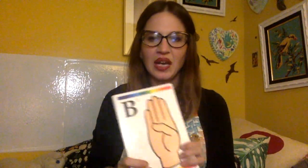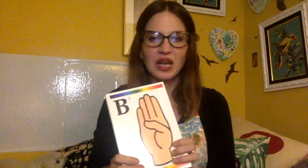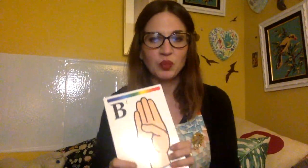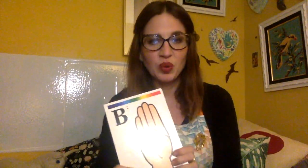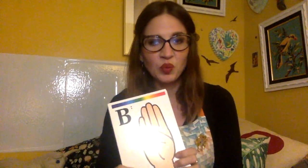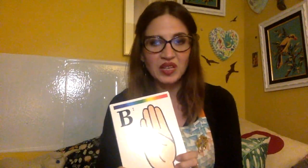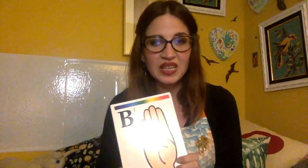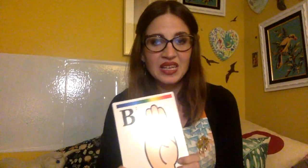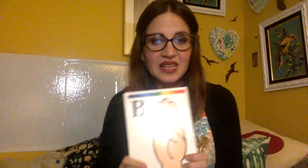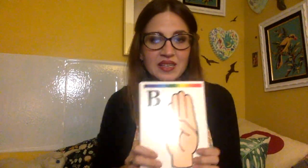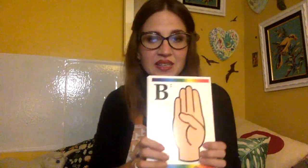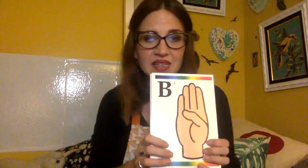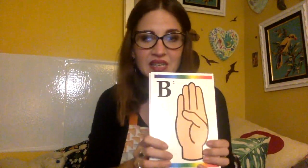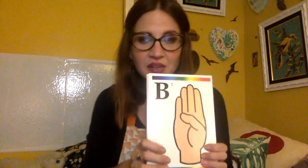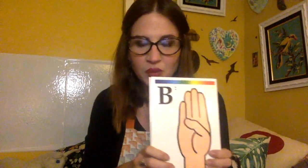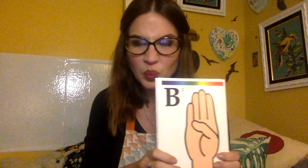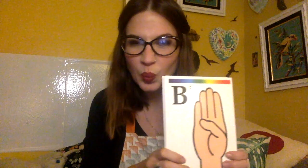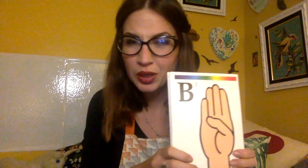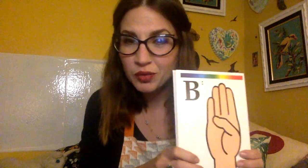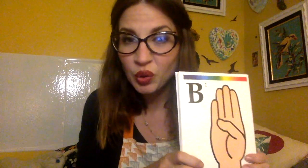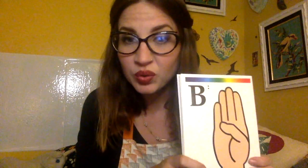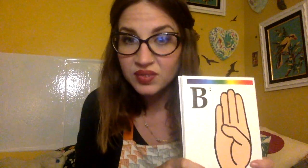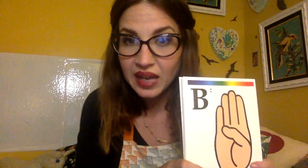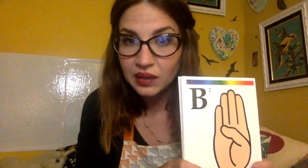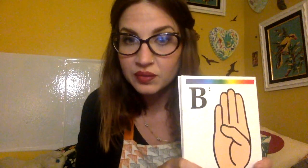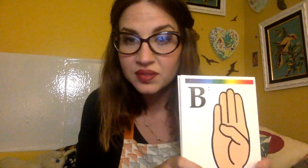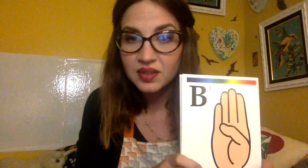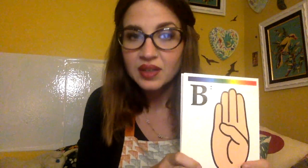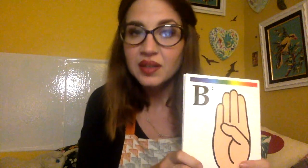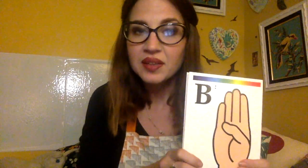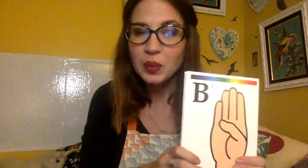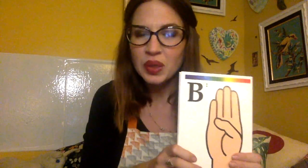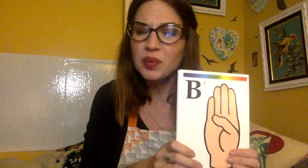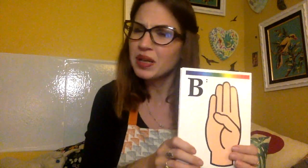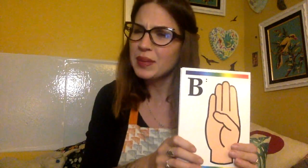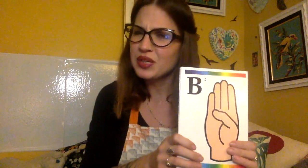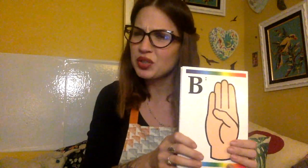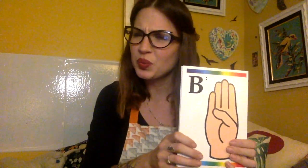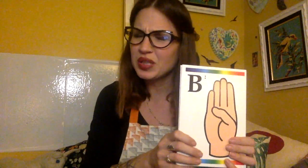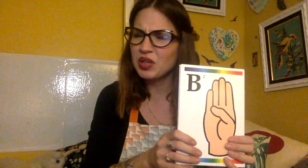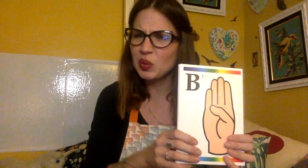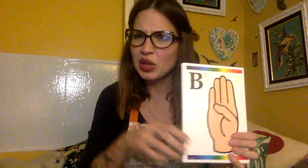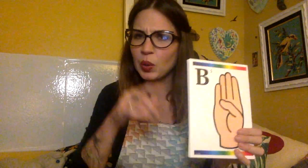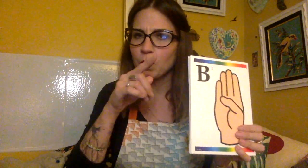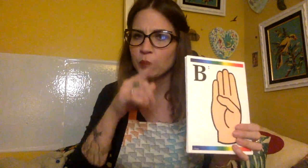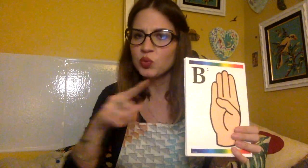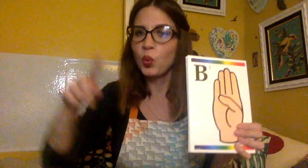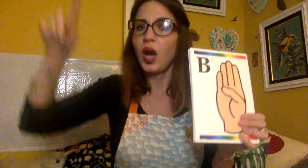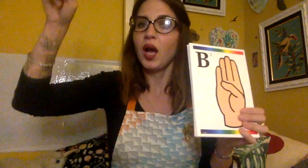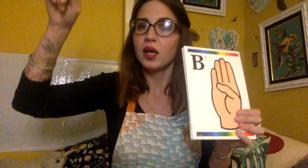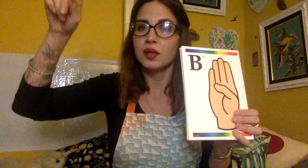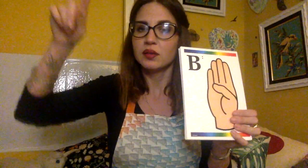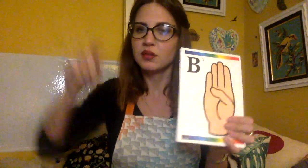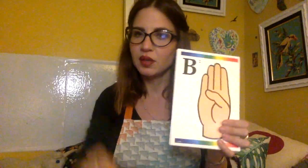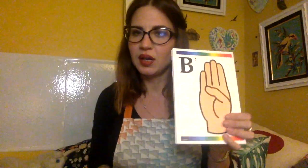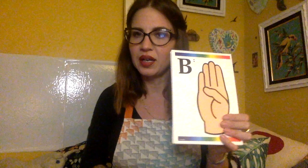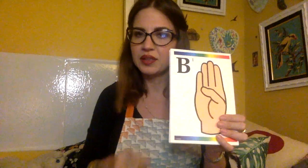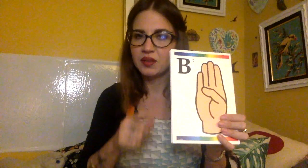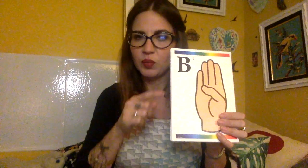and when we hear one of our sounds, that we want to make sure we don't go, fwo, on. We